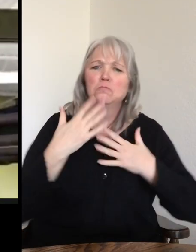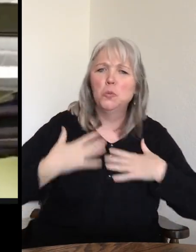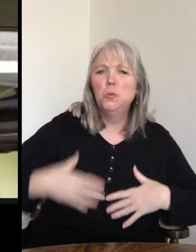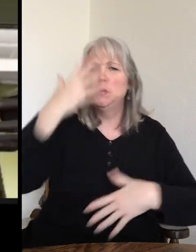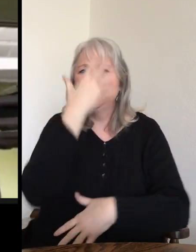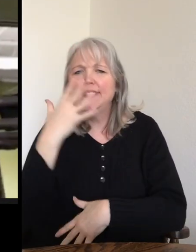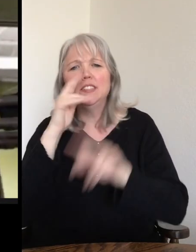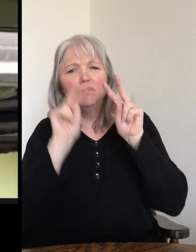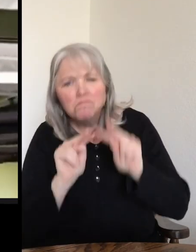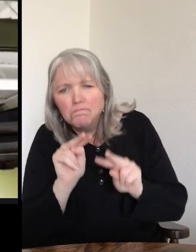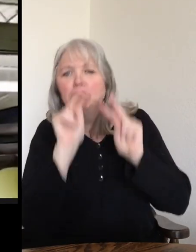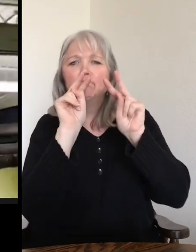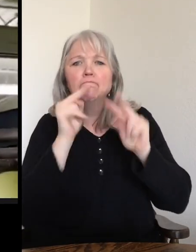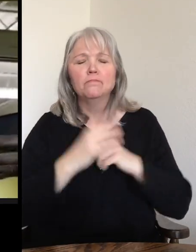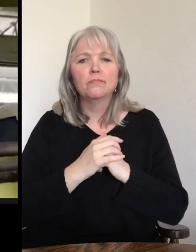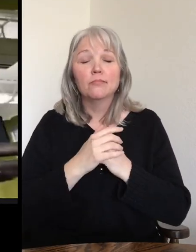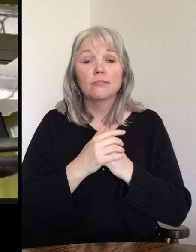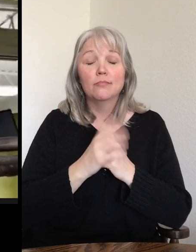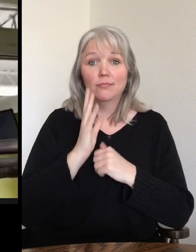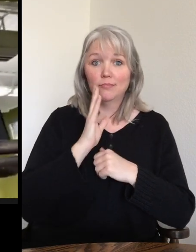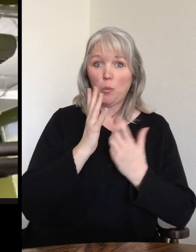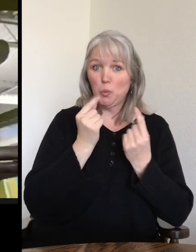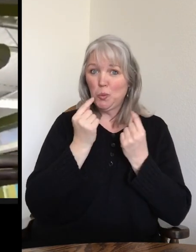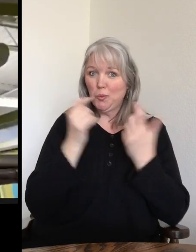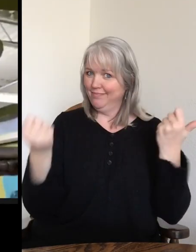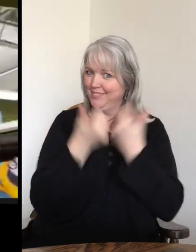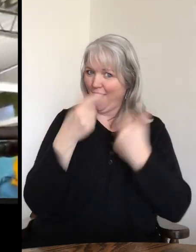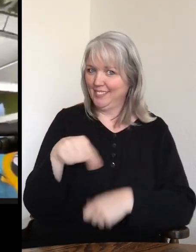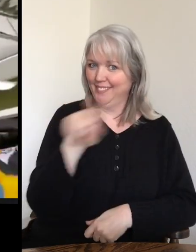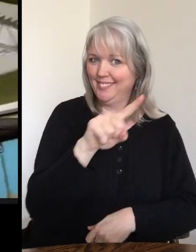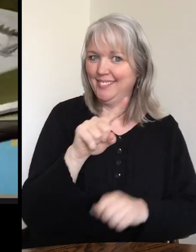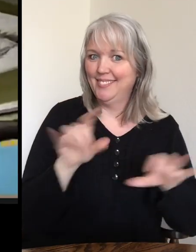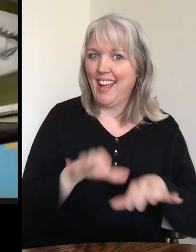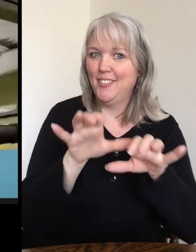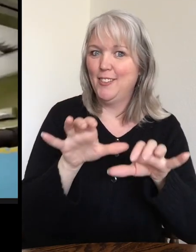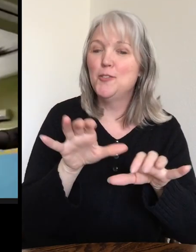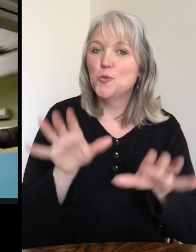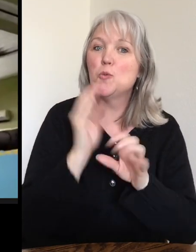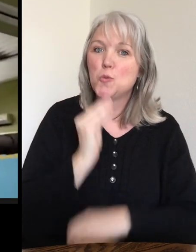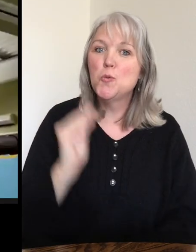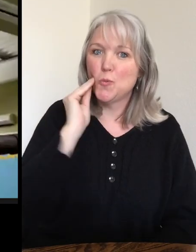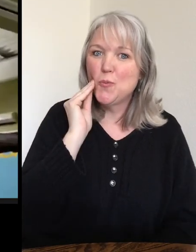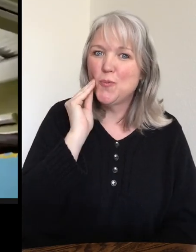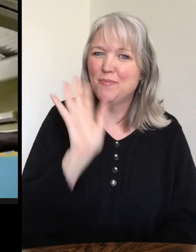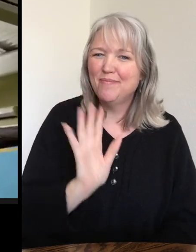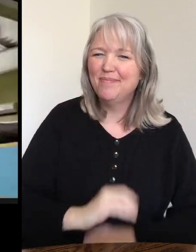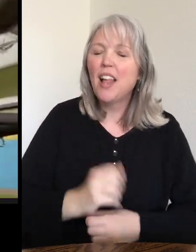little body and face. And I am going to challenge you guys to an activity at home. I would